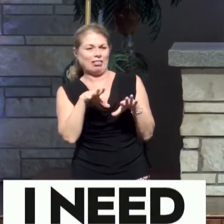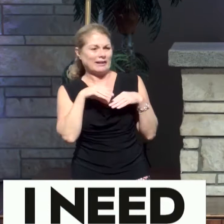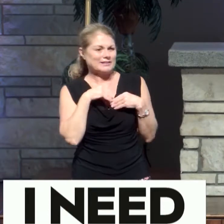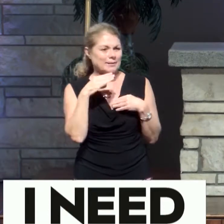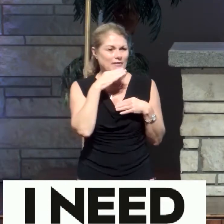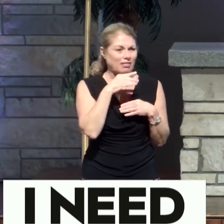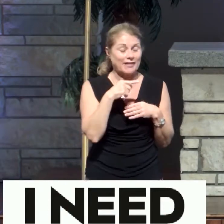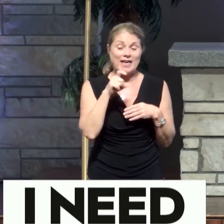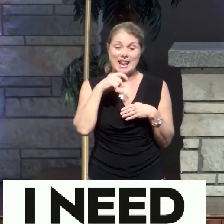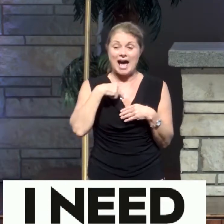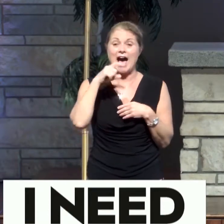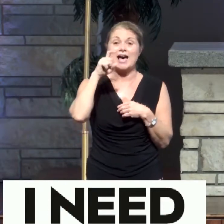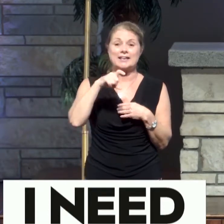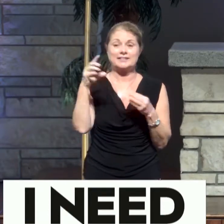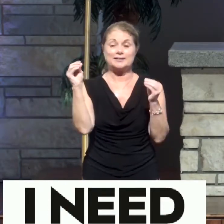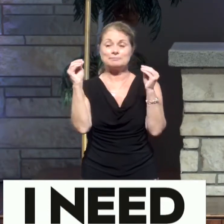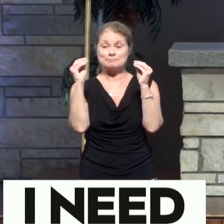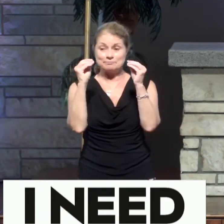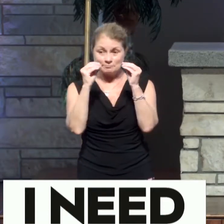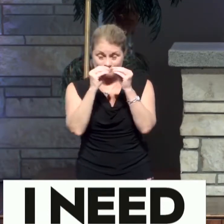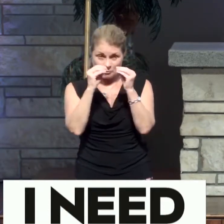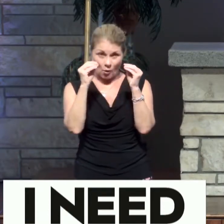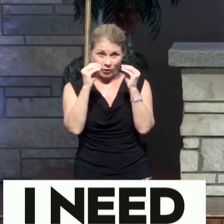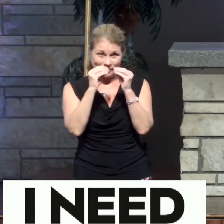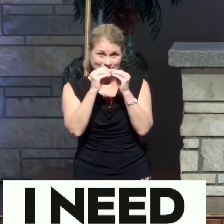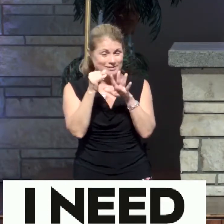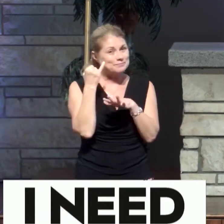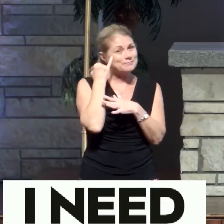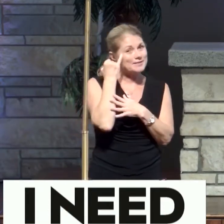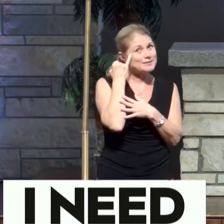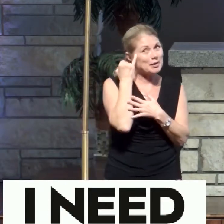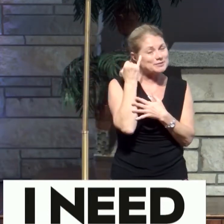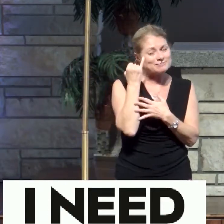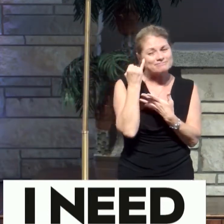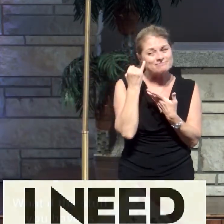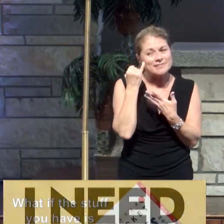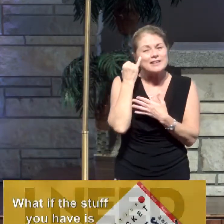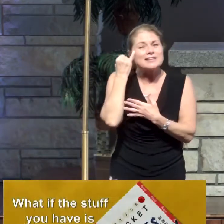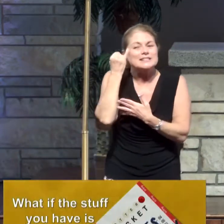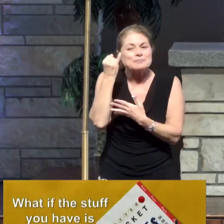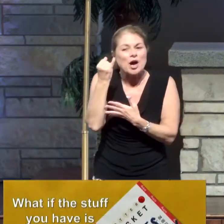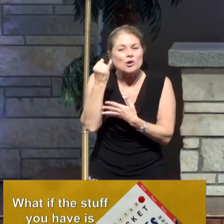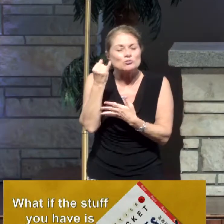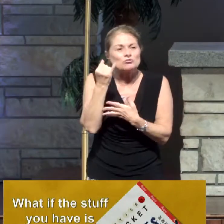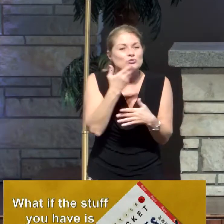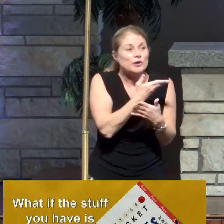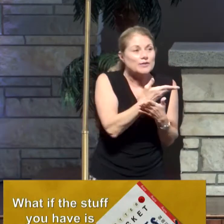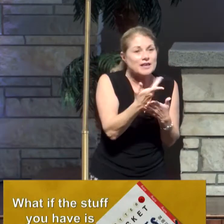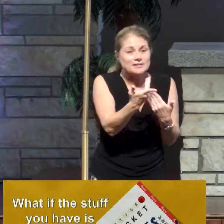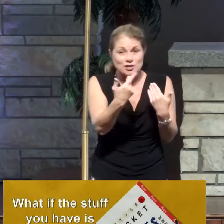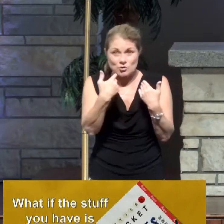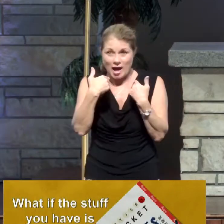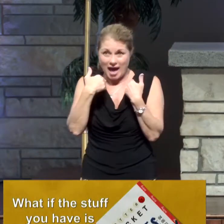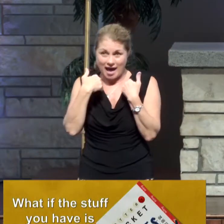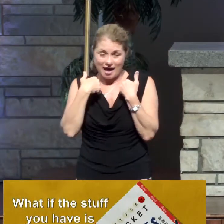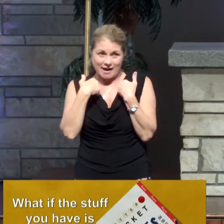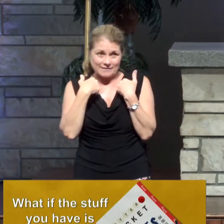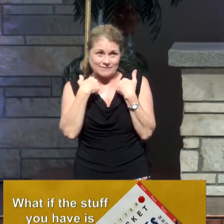more. And so what if, I mean, what if the stuff that you have